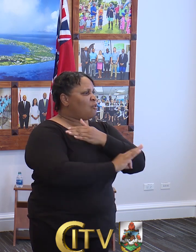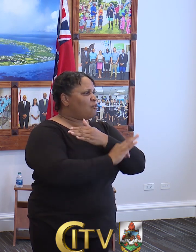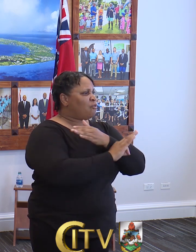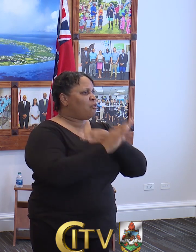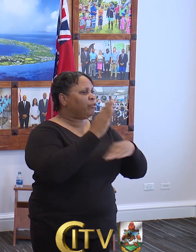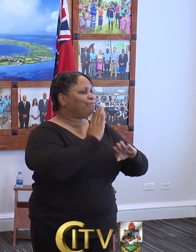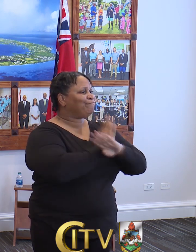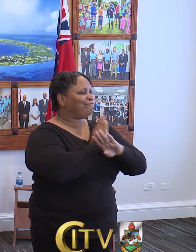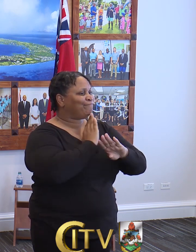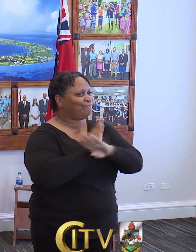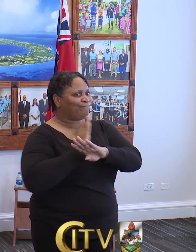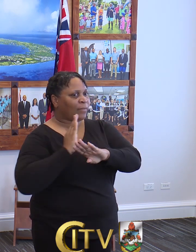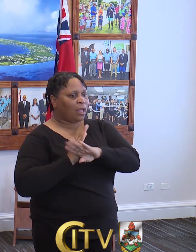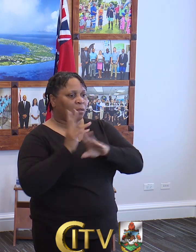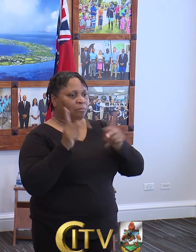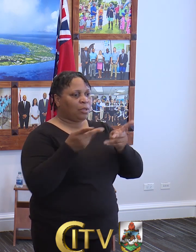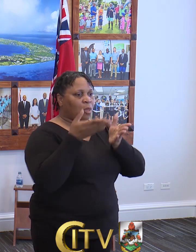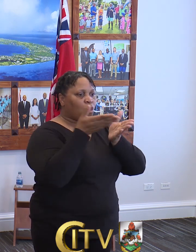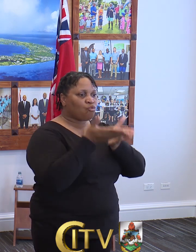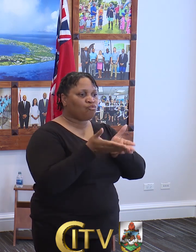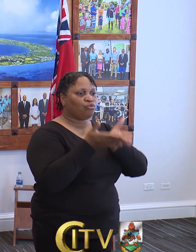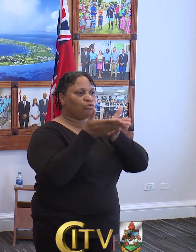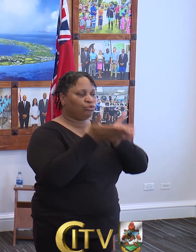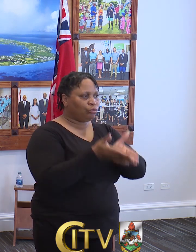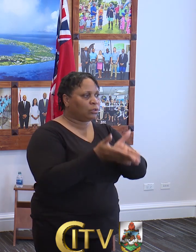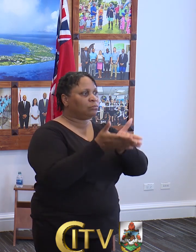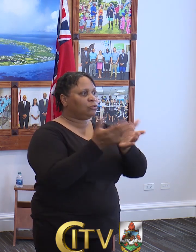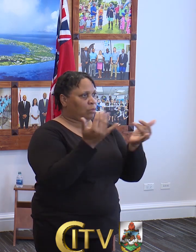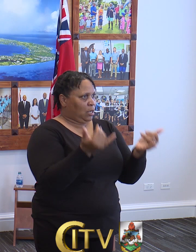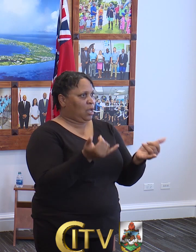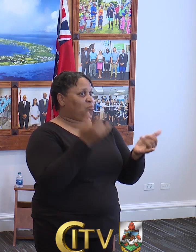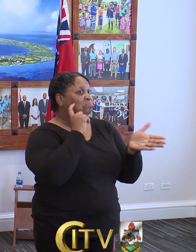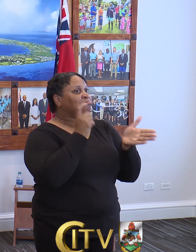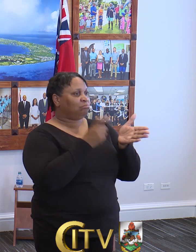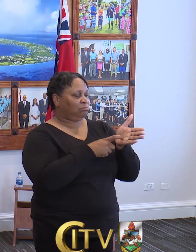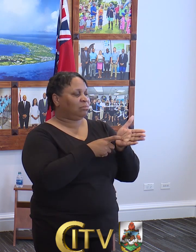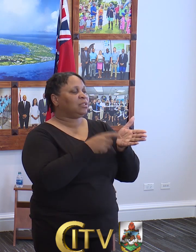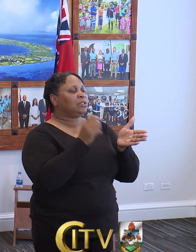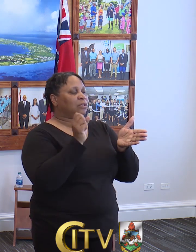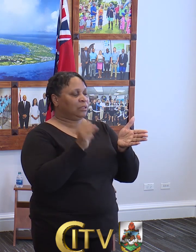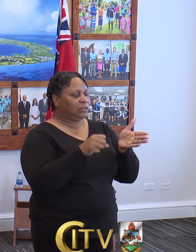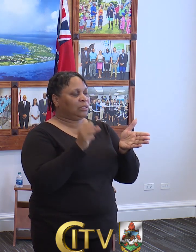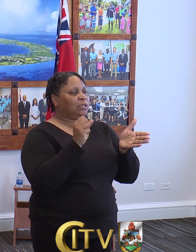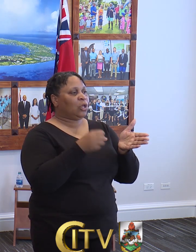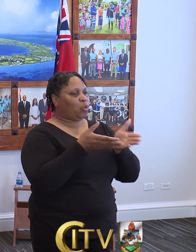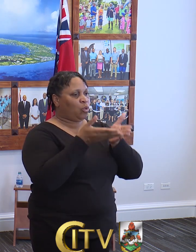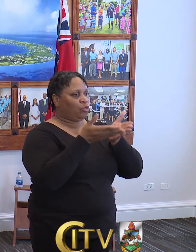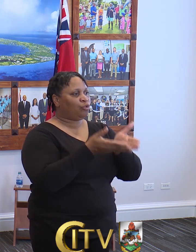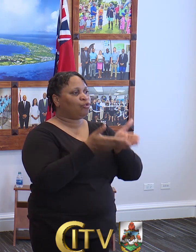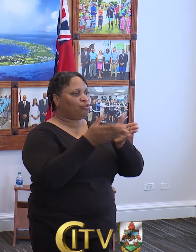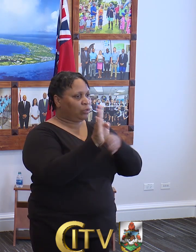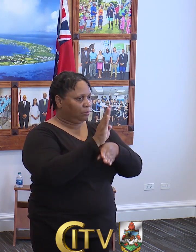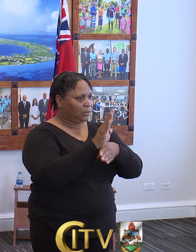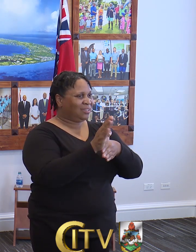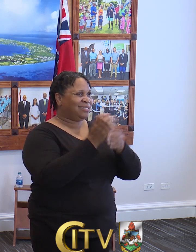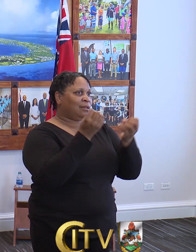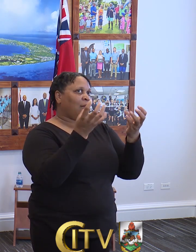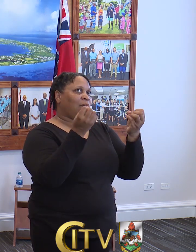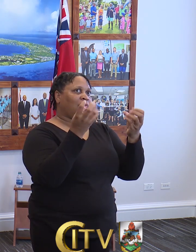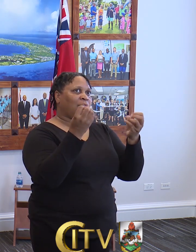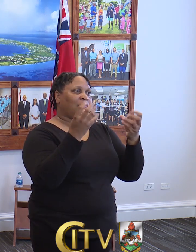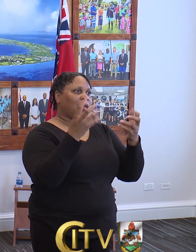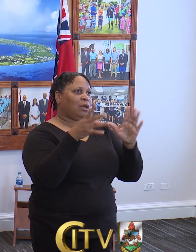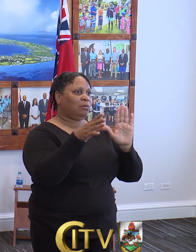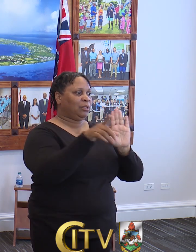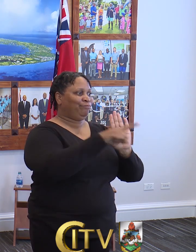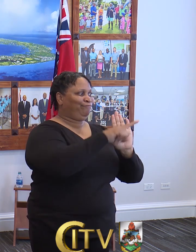There are some Bermudians that are on cruise ships. Of course, we recognize that with the cruise industry, there are a lot of cruises that are